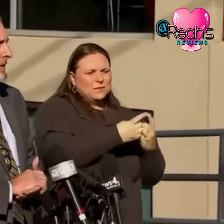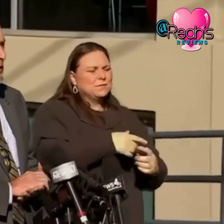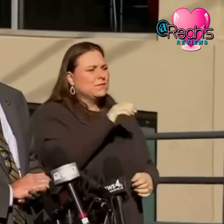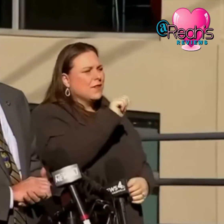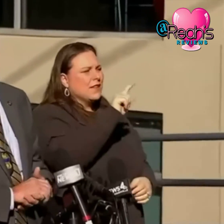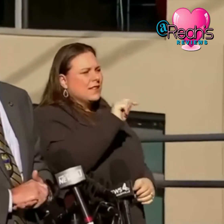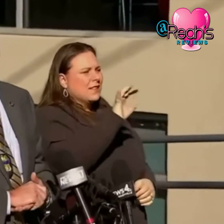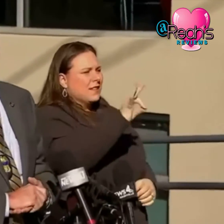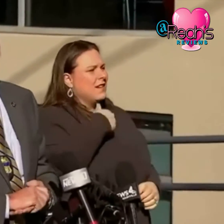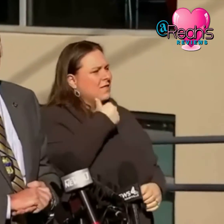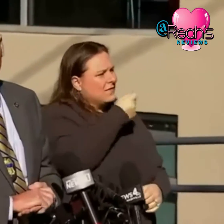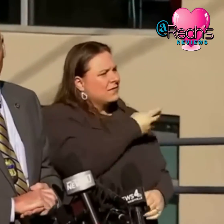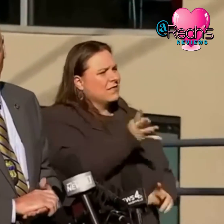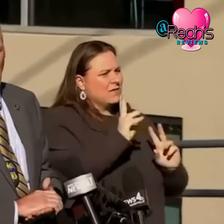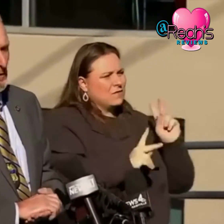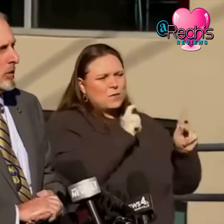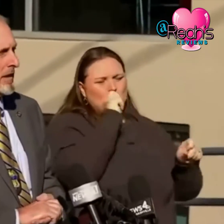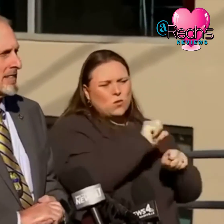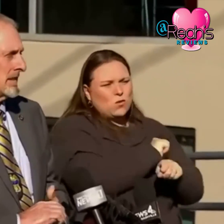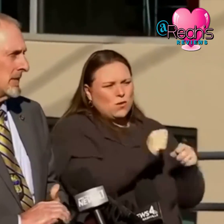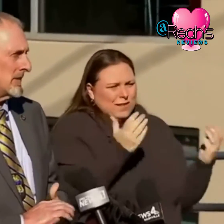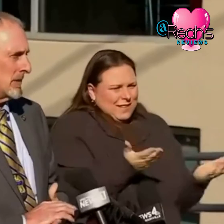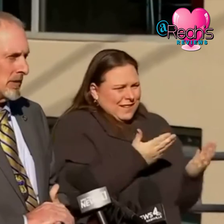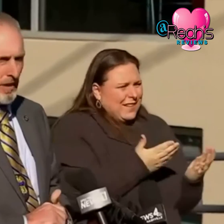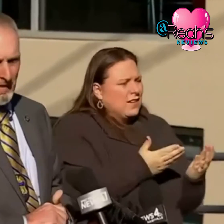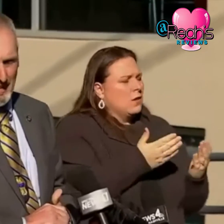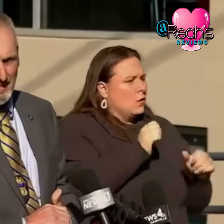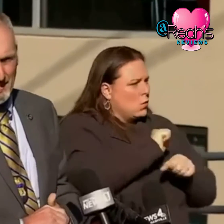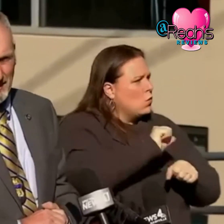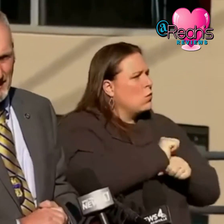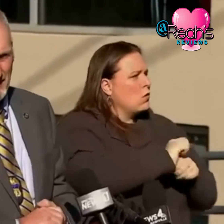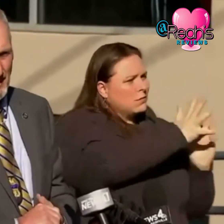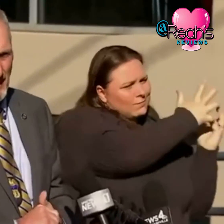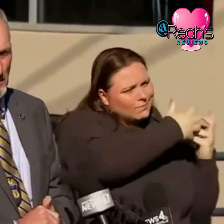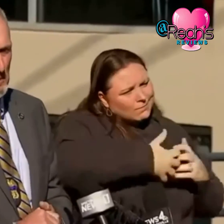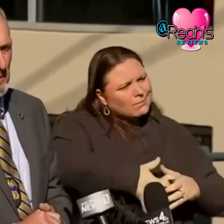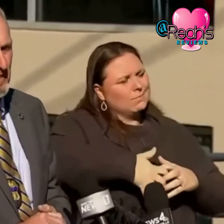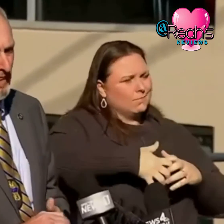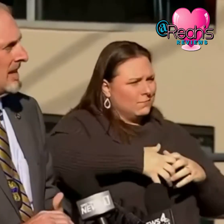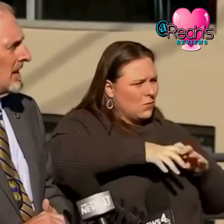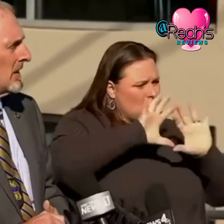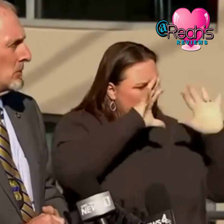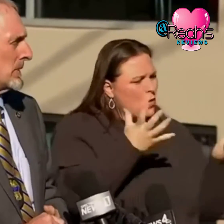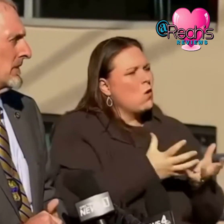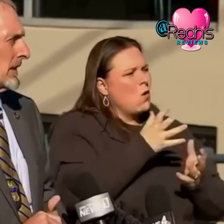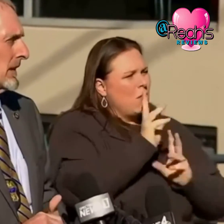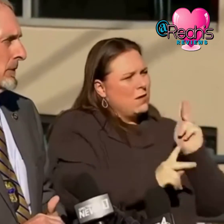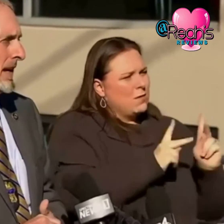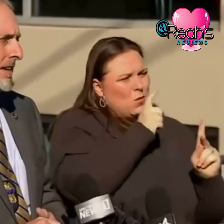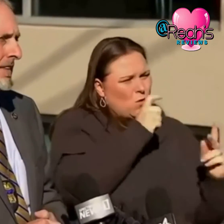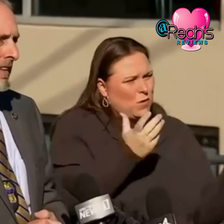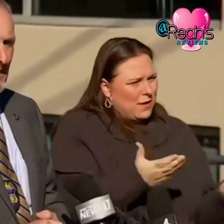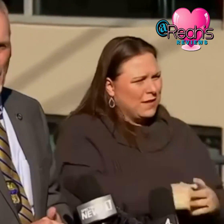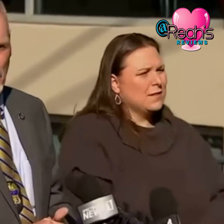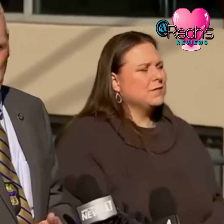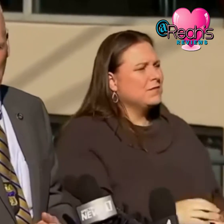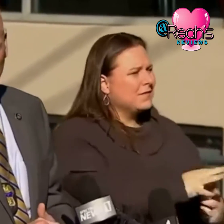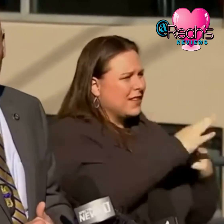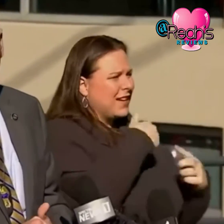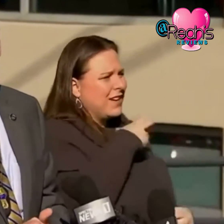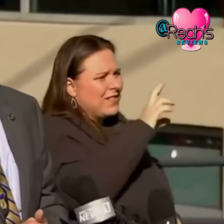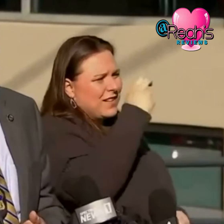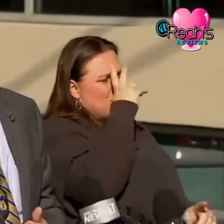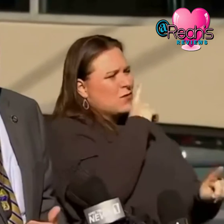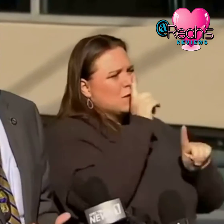numerous personnel here on the ground working seamlessly with all the agencies represented specifically we have the national